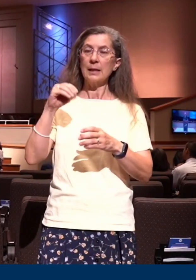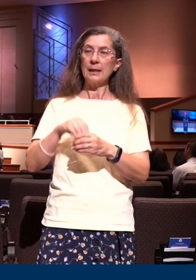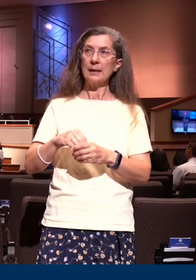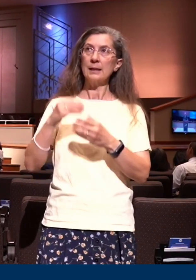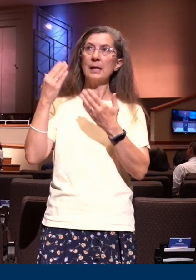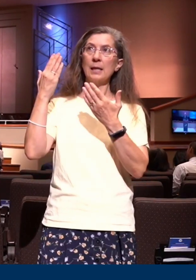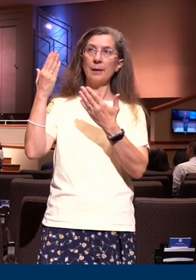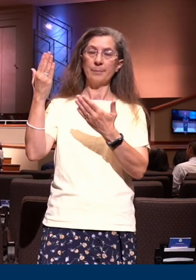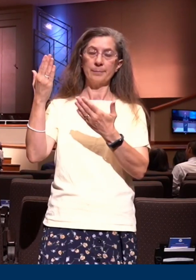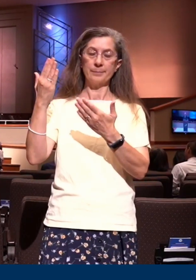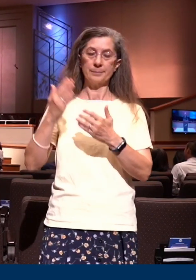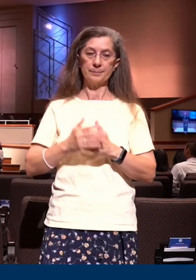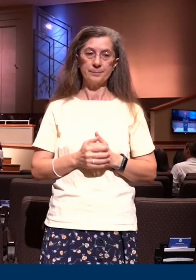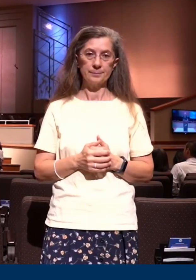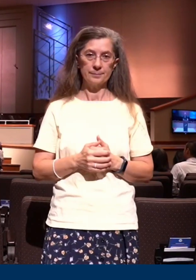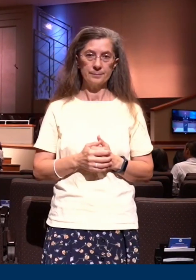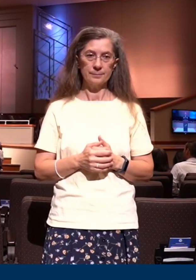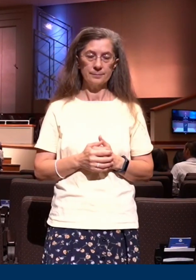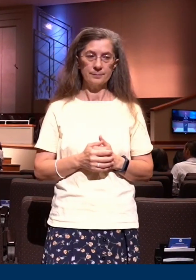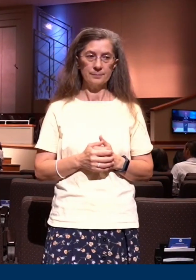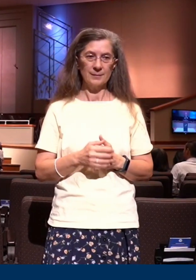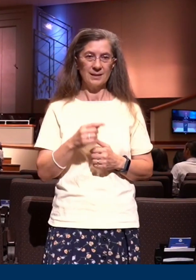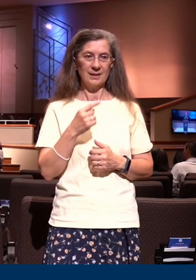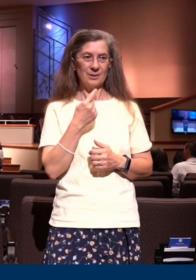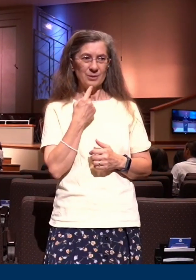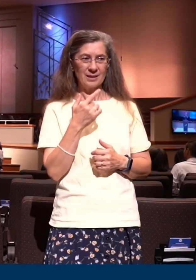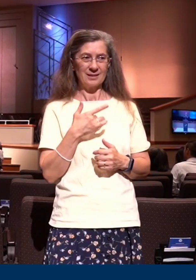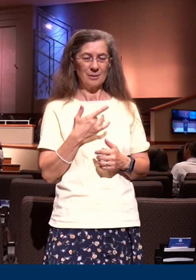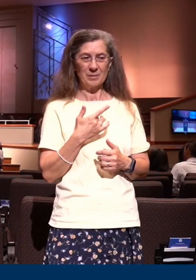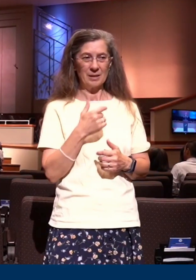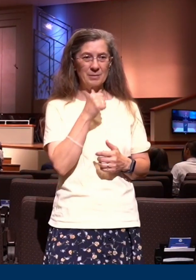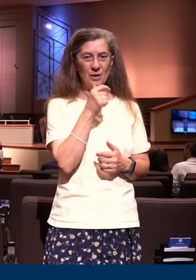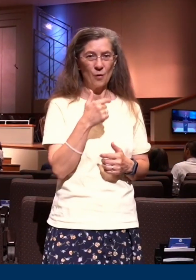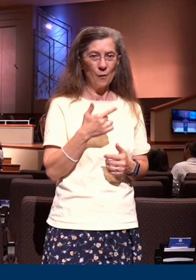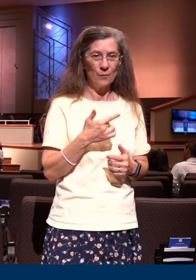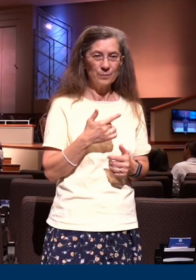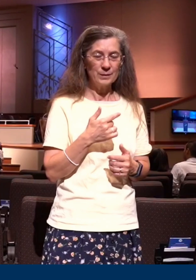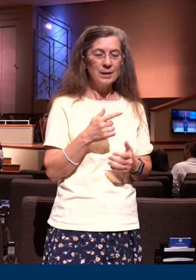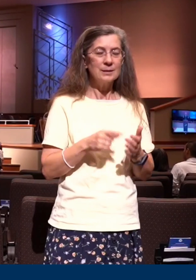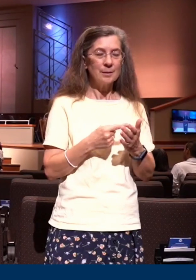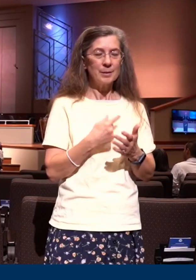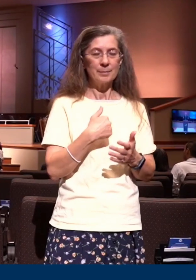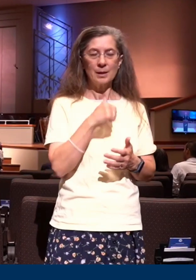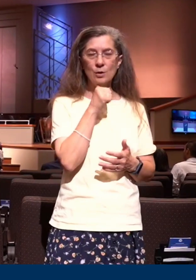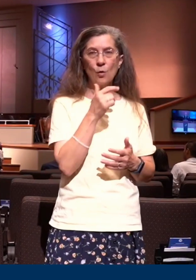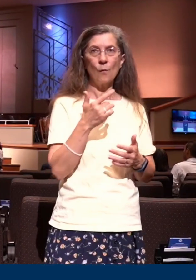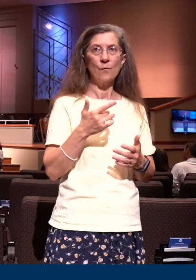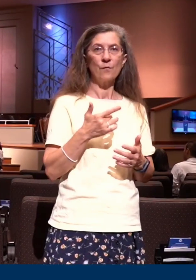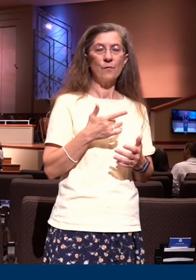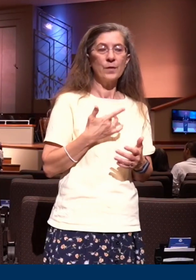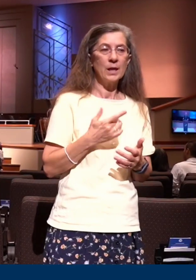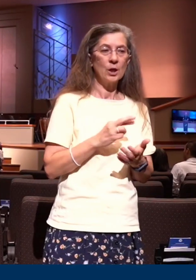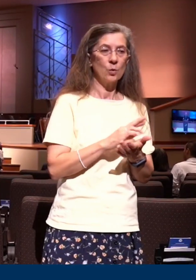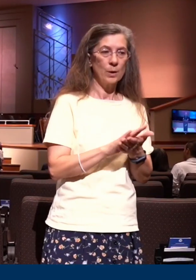now you say I don't always feel righteous but if you're saved you've been made the righteousness of God